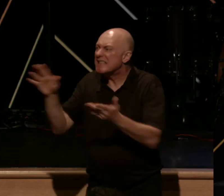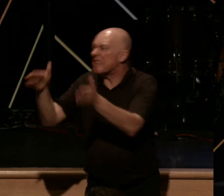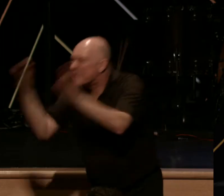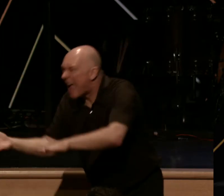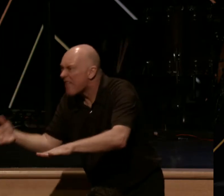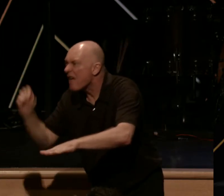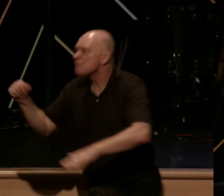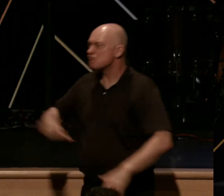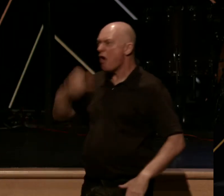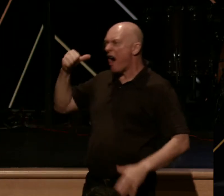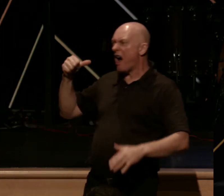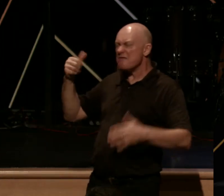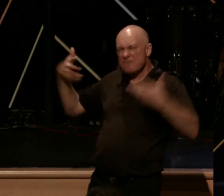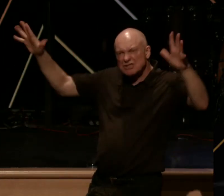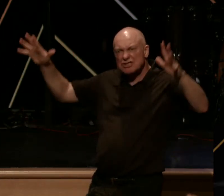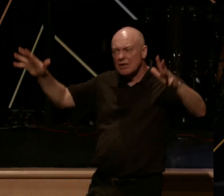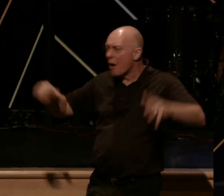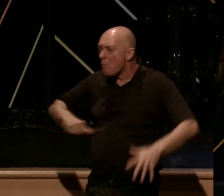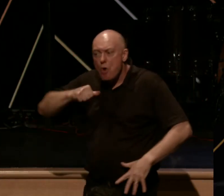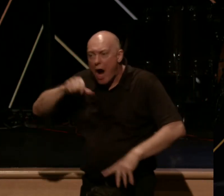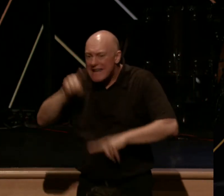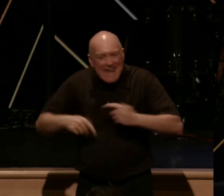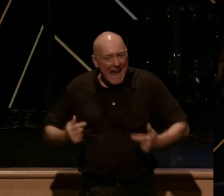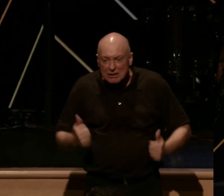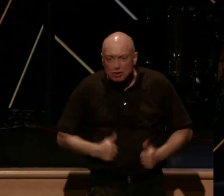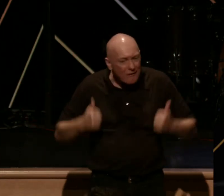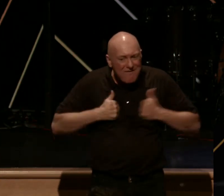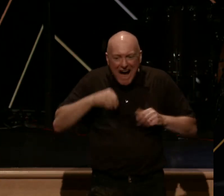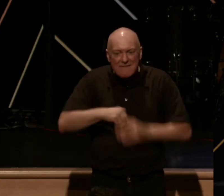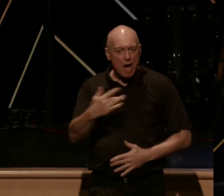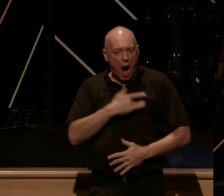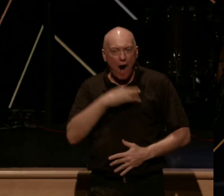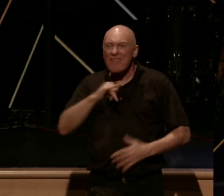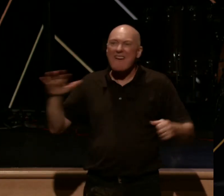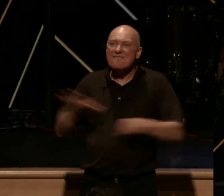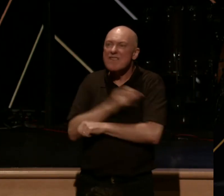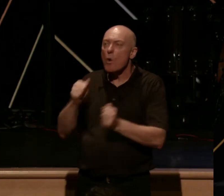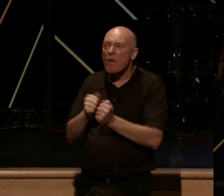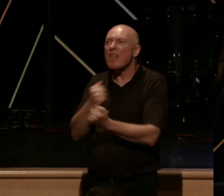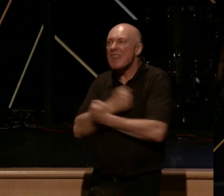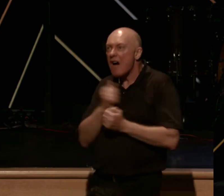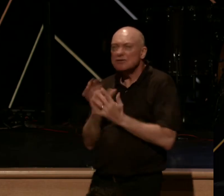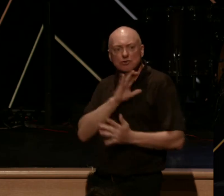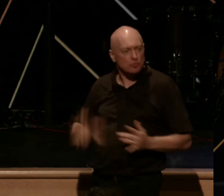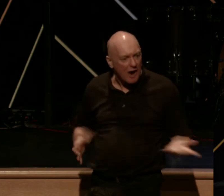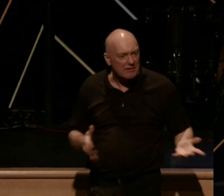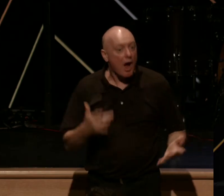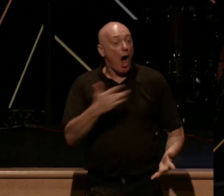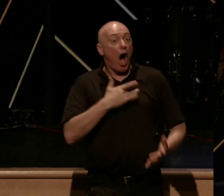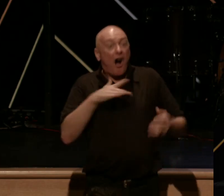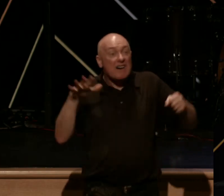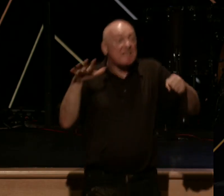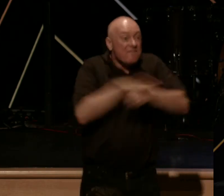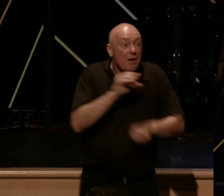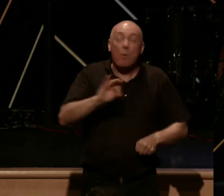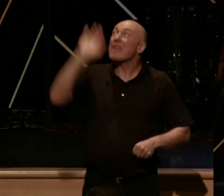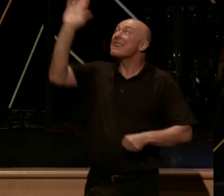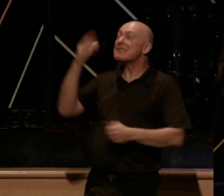lives because pride cannot survive in the heart that is filled with the love of Jesus Christ. When our hearts are filled with his love, we love